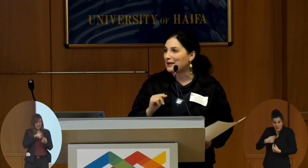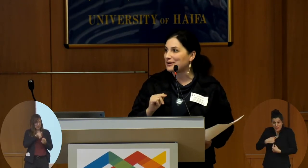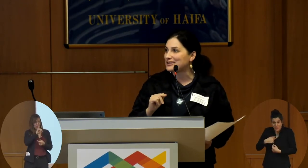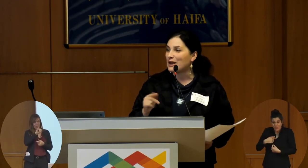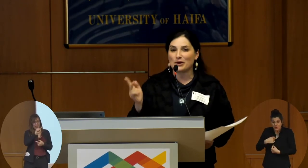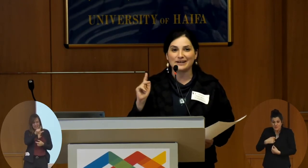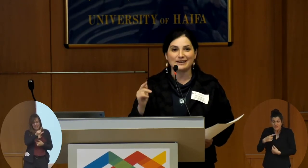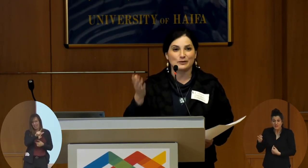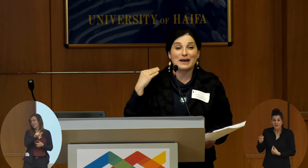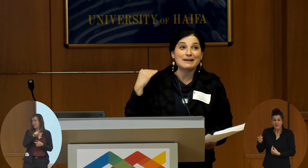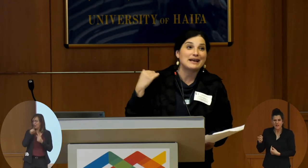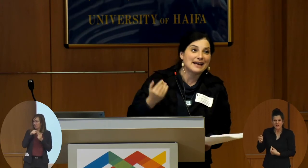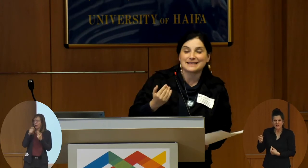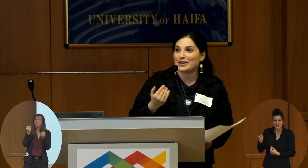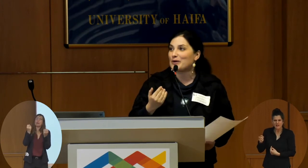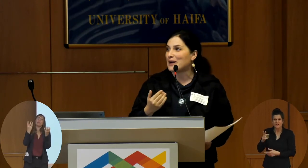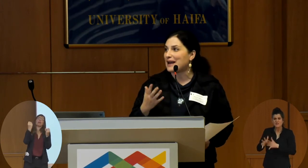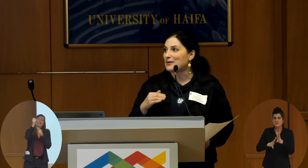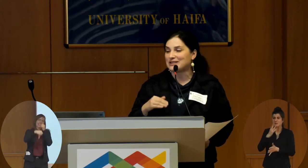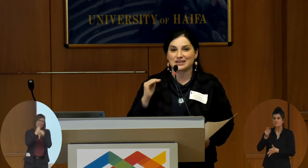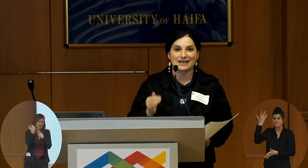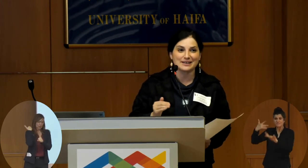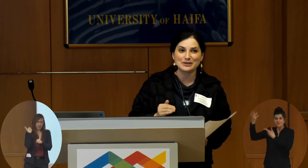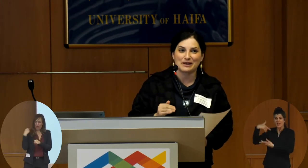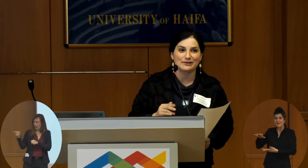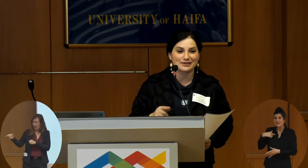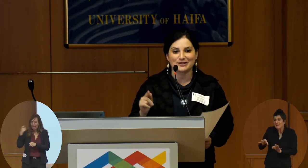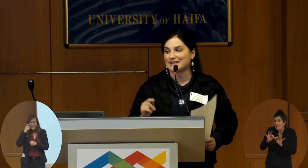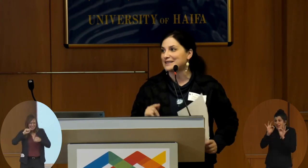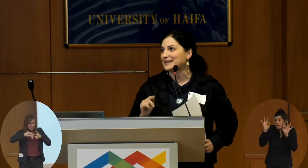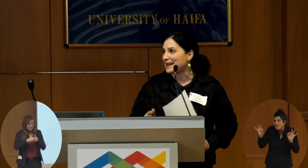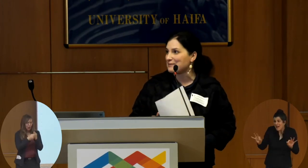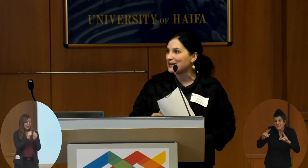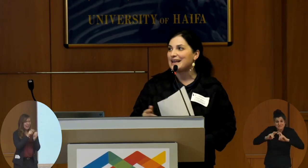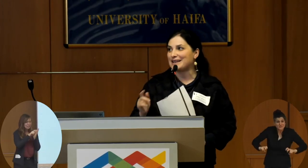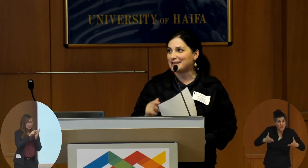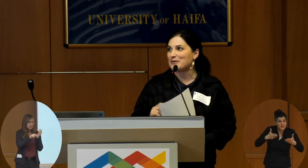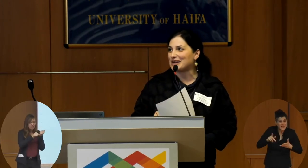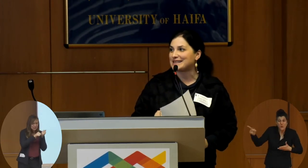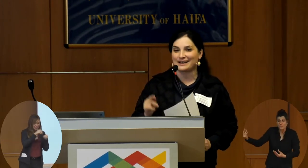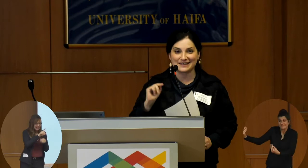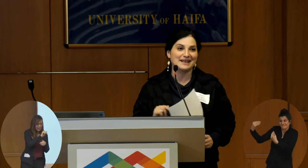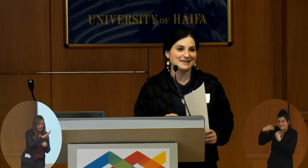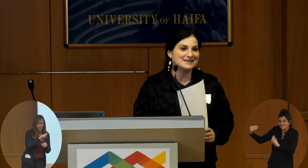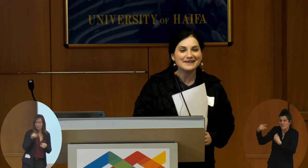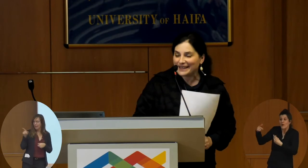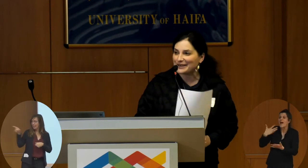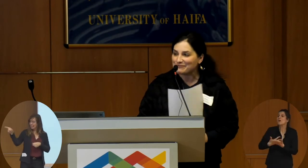language many, many years ago, when I was just starting to be a research assistant in the lab and he was a consultant. Doran Levy